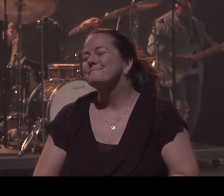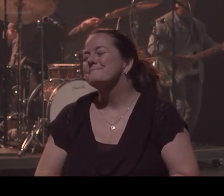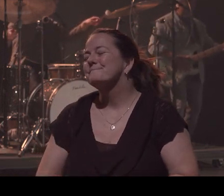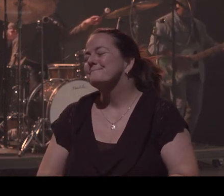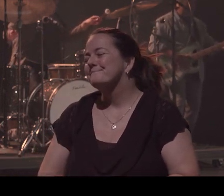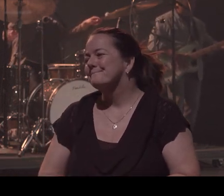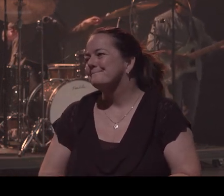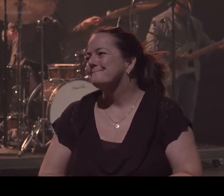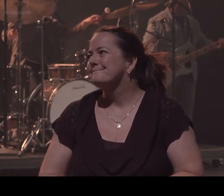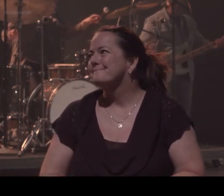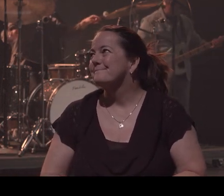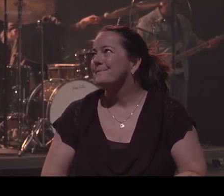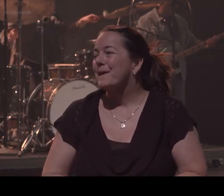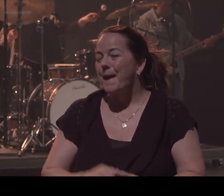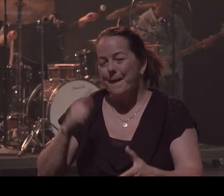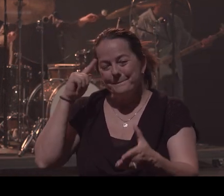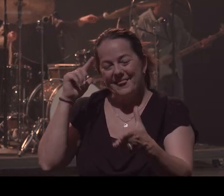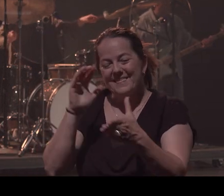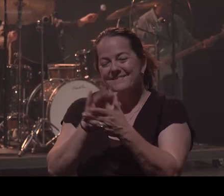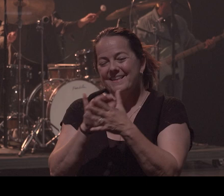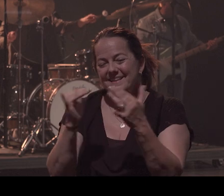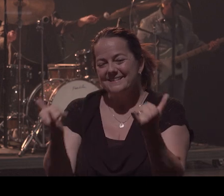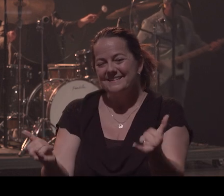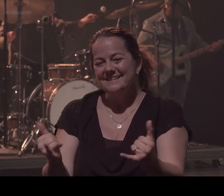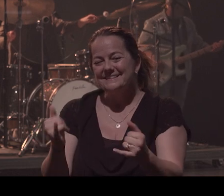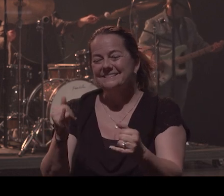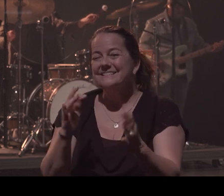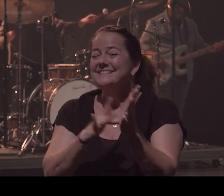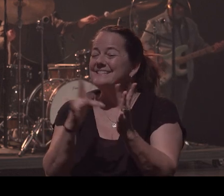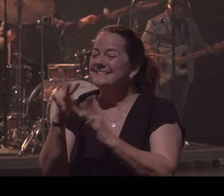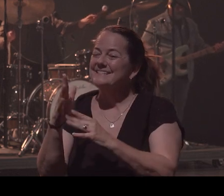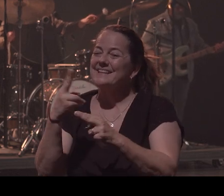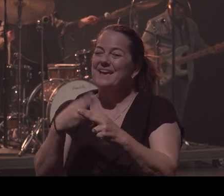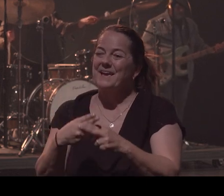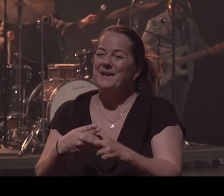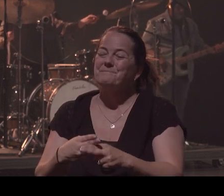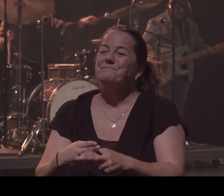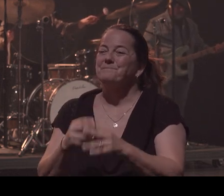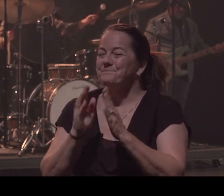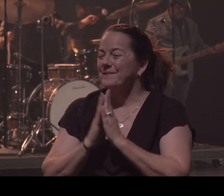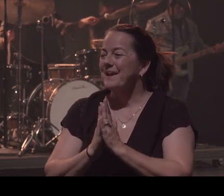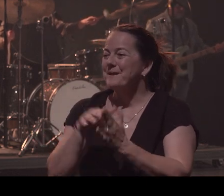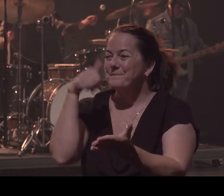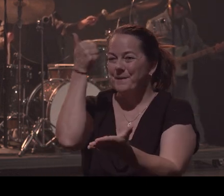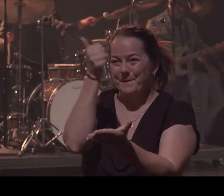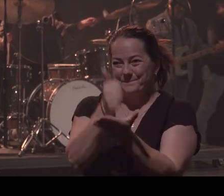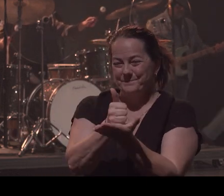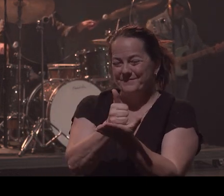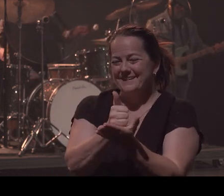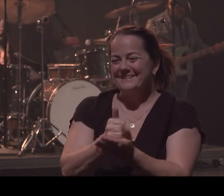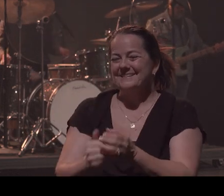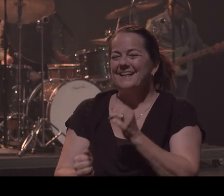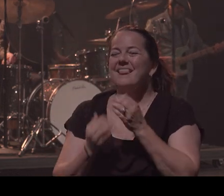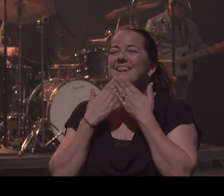God we believe that today it's in Jesus name that we pray that Amen thanks so much for singing with us y'all can have a seat today